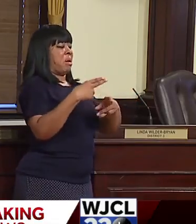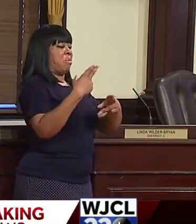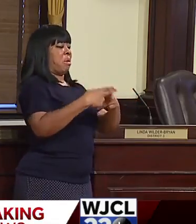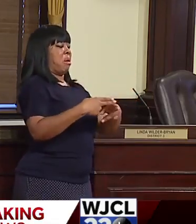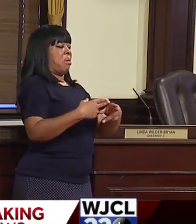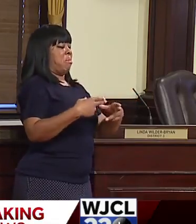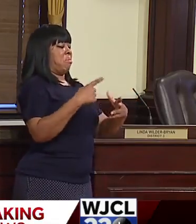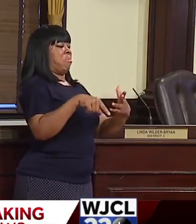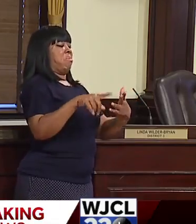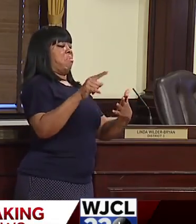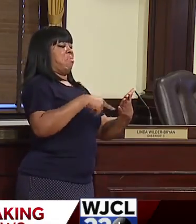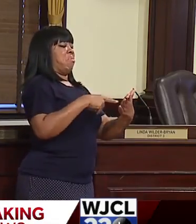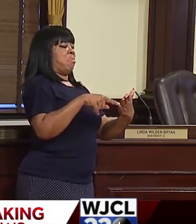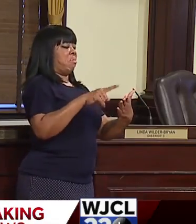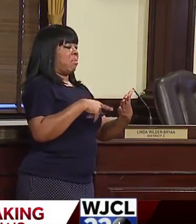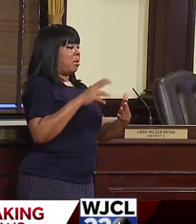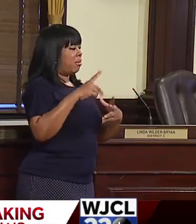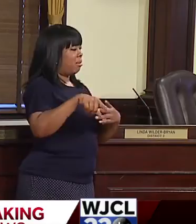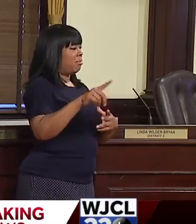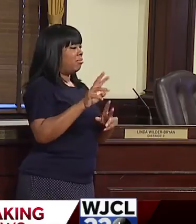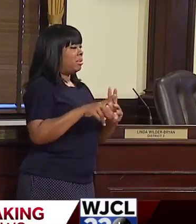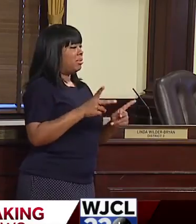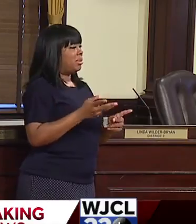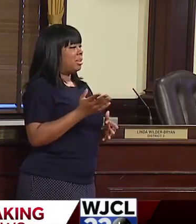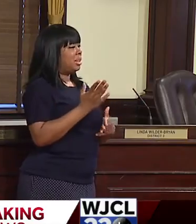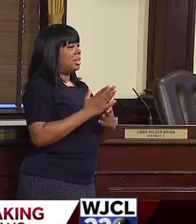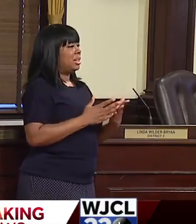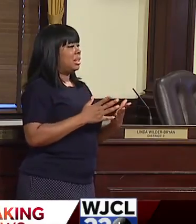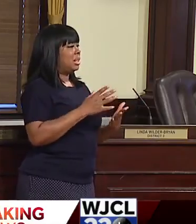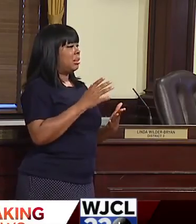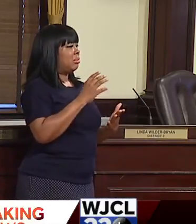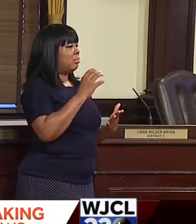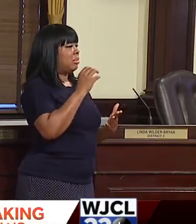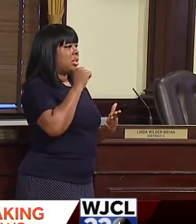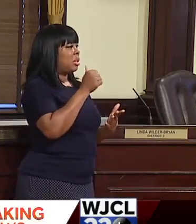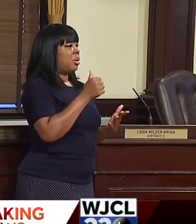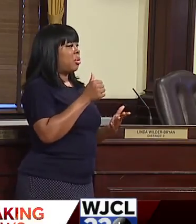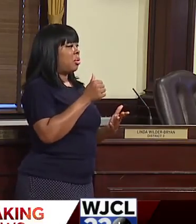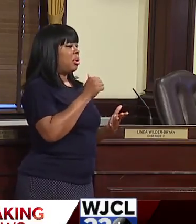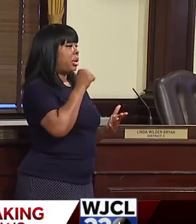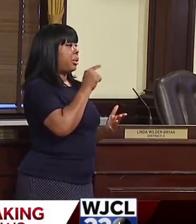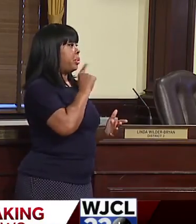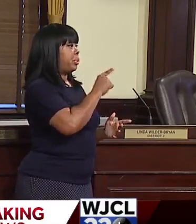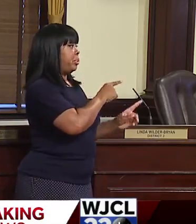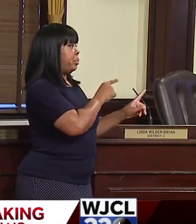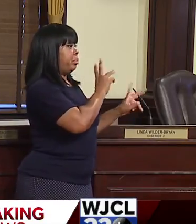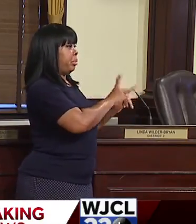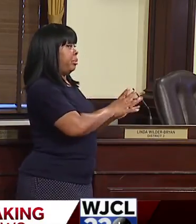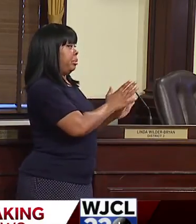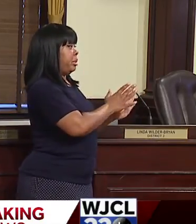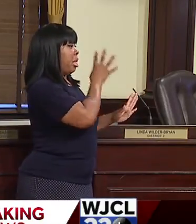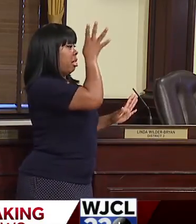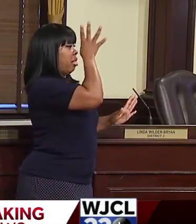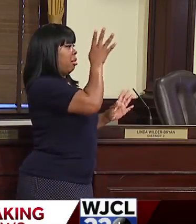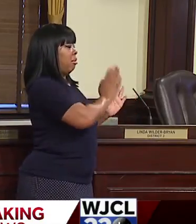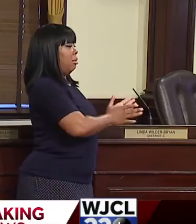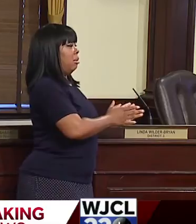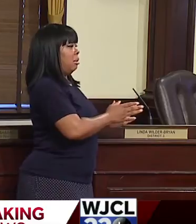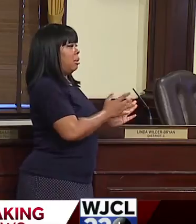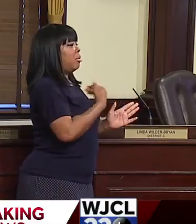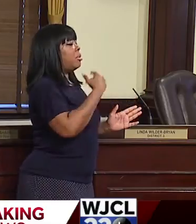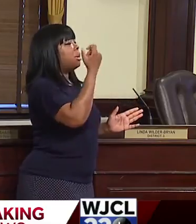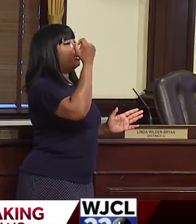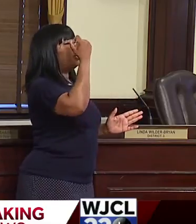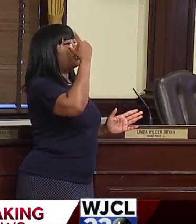um, by people, some that don't even exist. And we block those because we